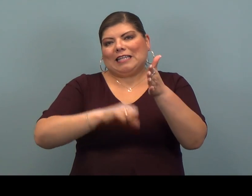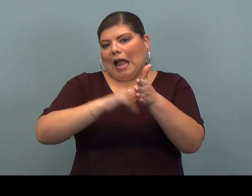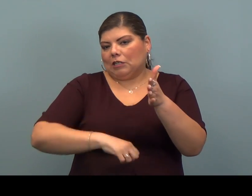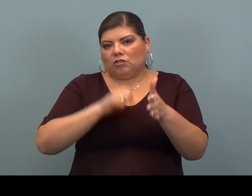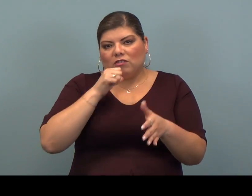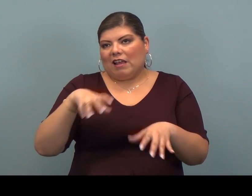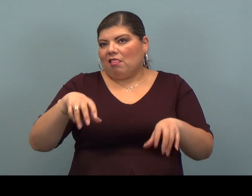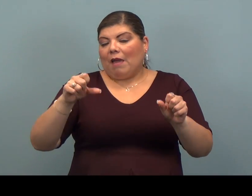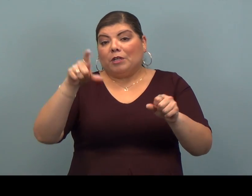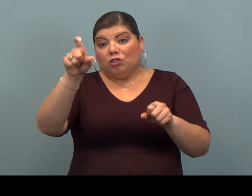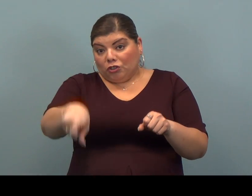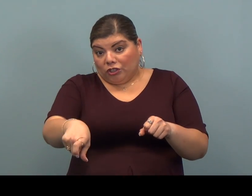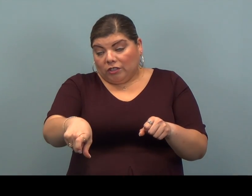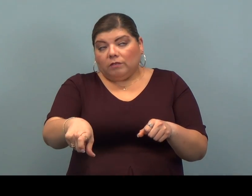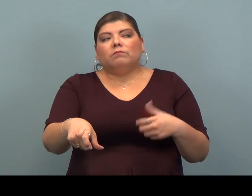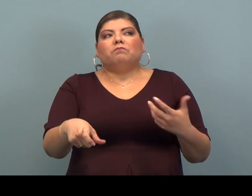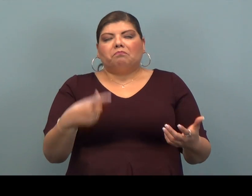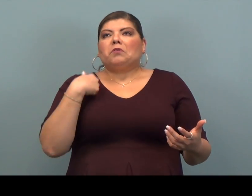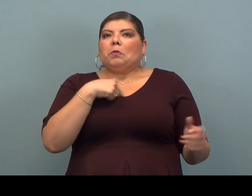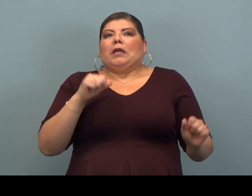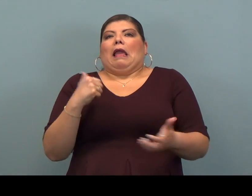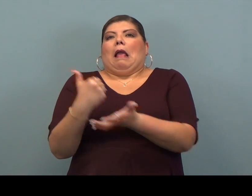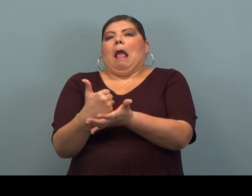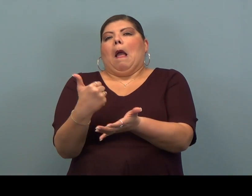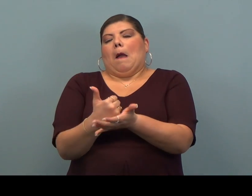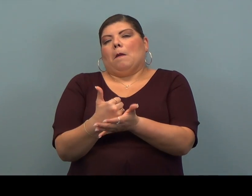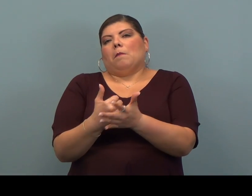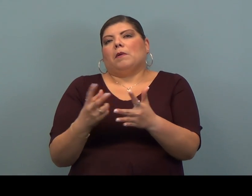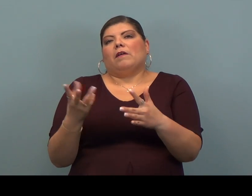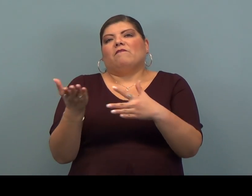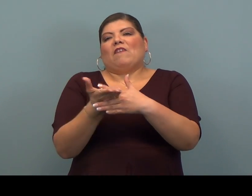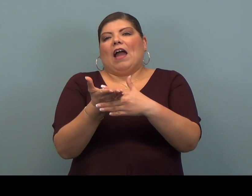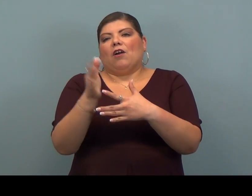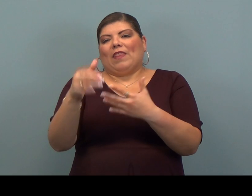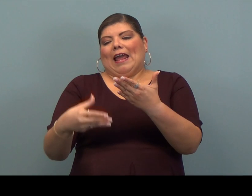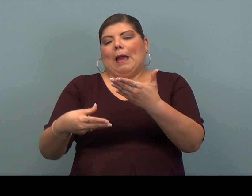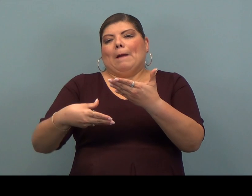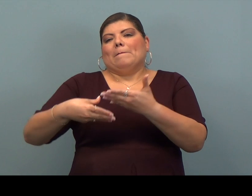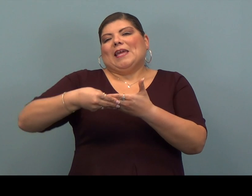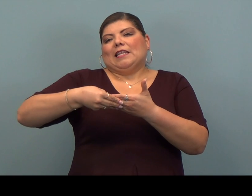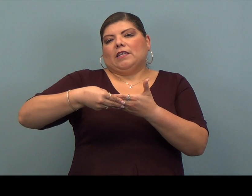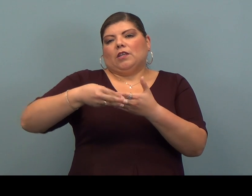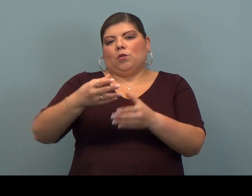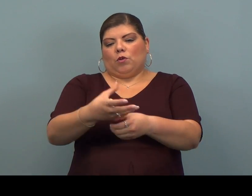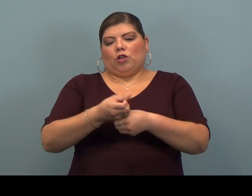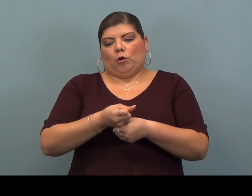deductions that you should have, we can help you file an amended return.